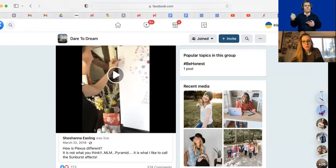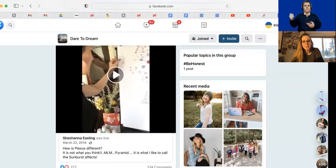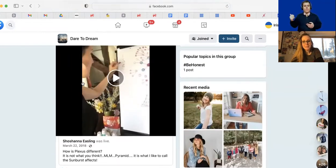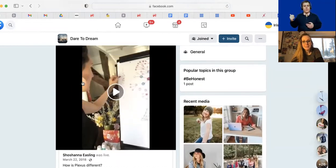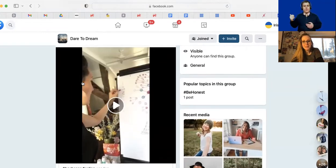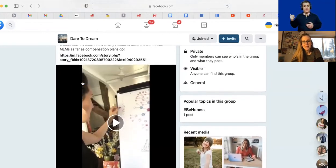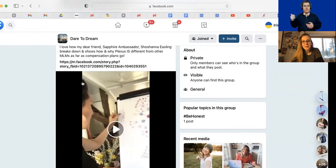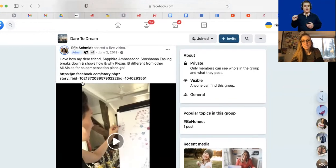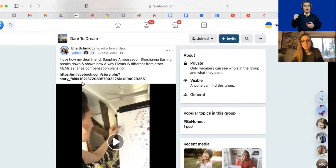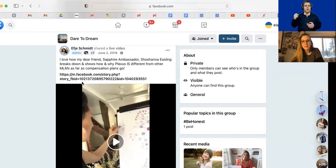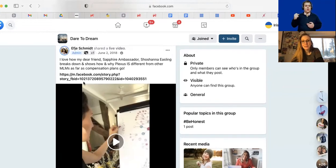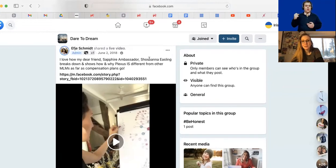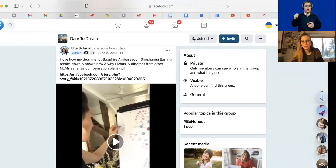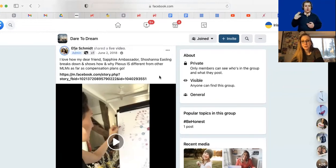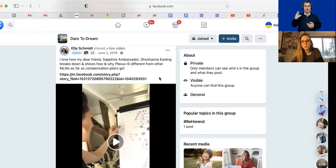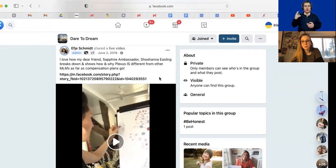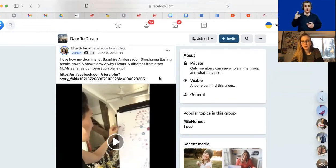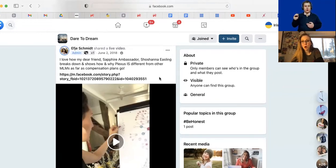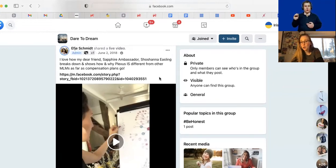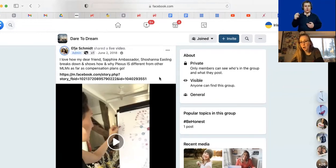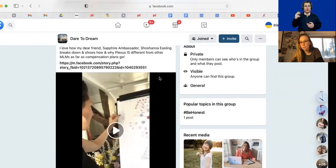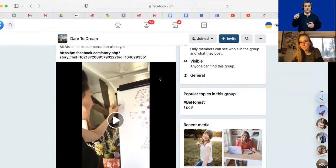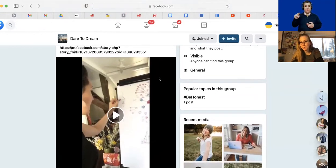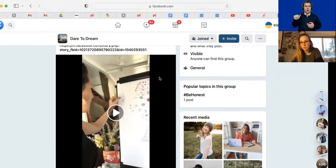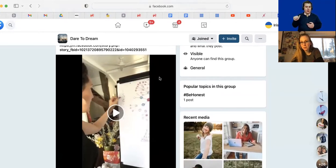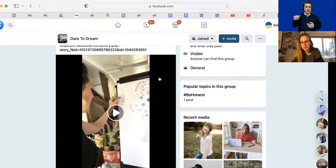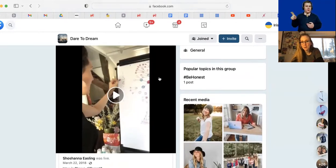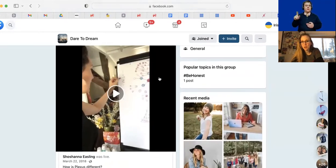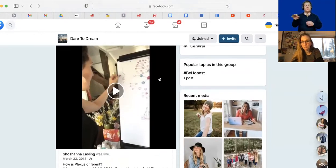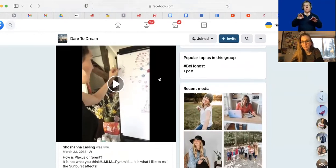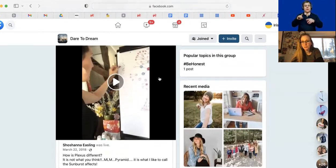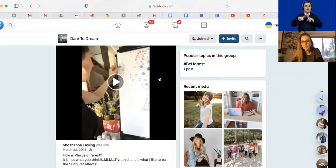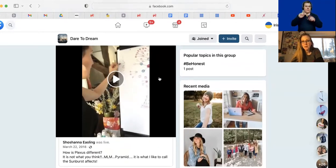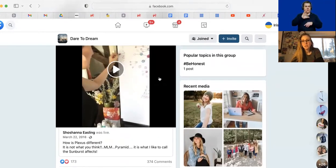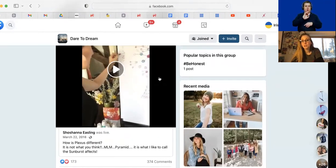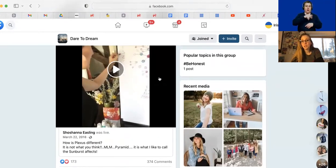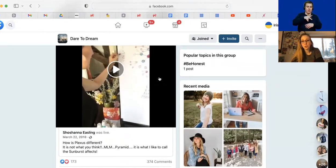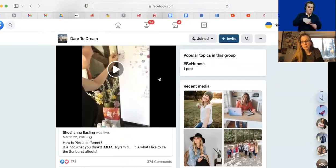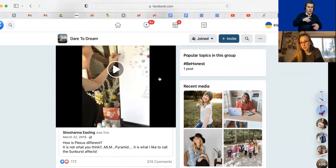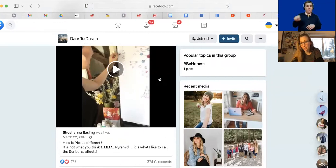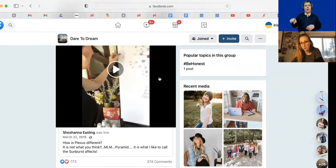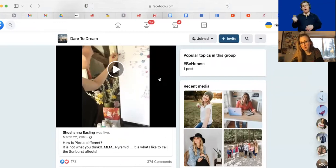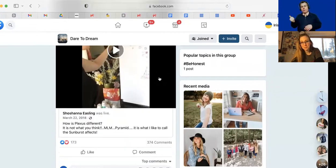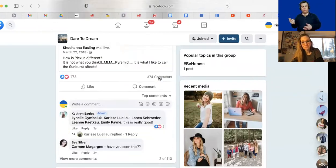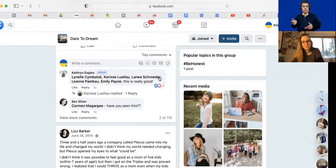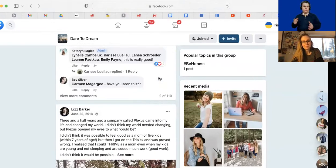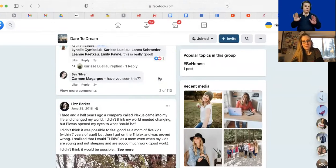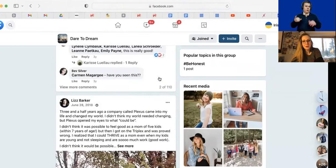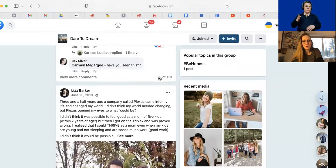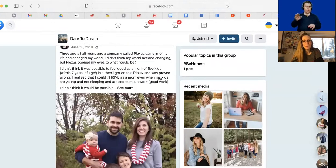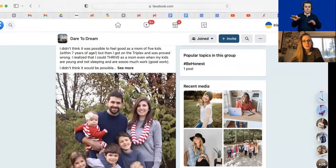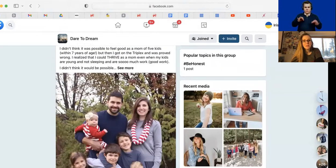uh, Shoshana Easling explaining the difference between our compensation plan and others. She does such a great job on it.